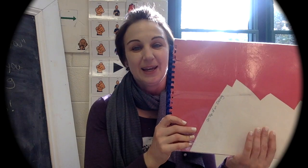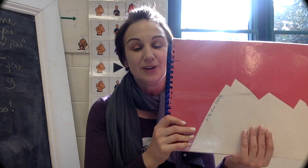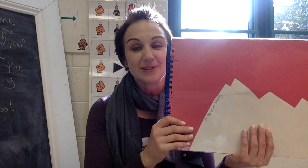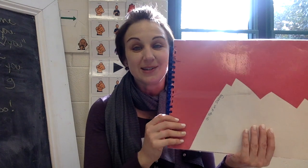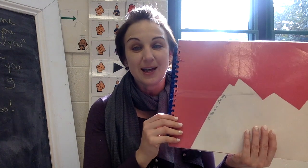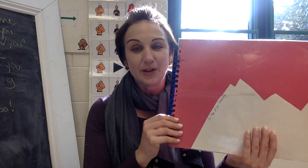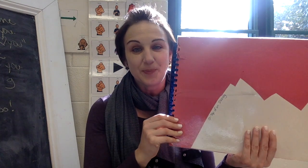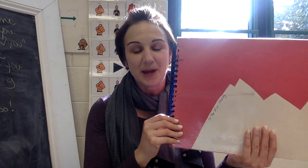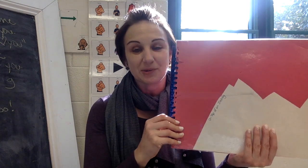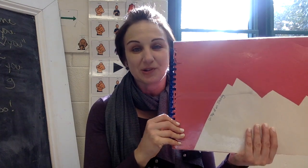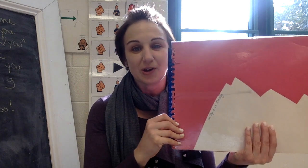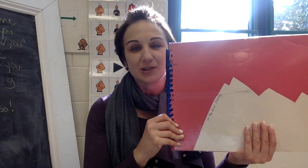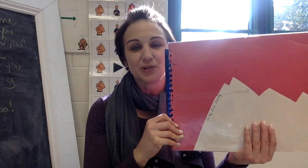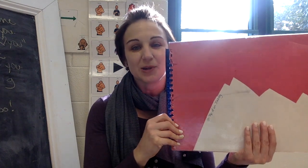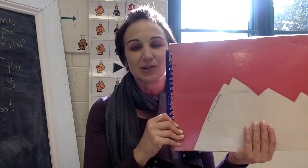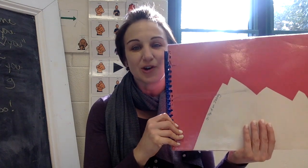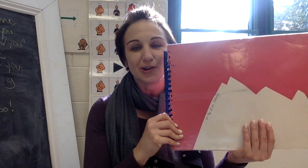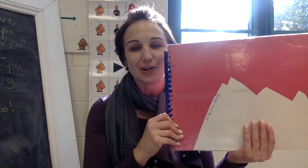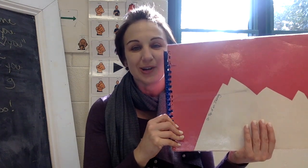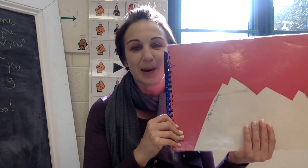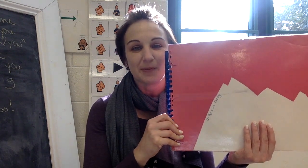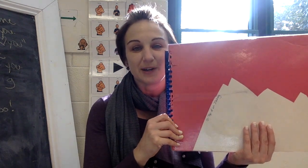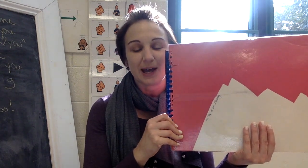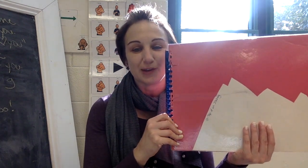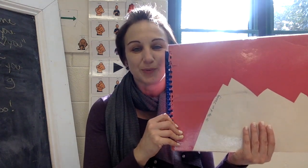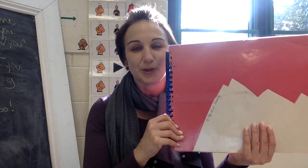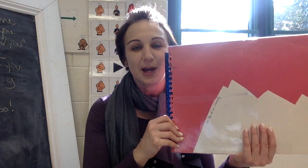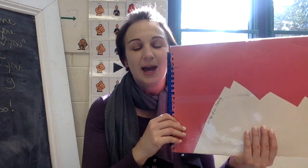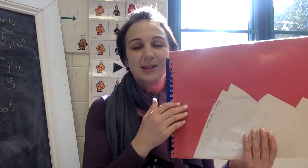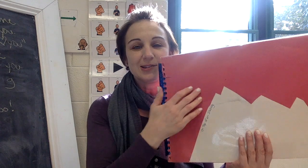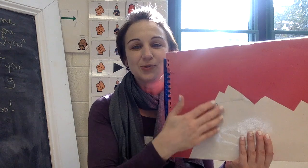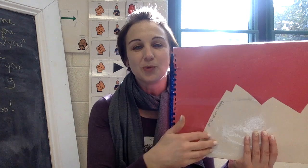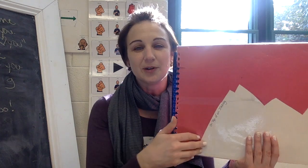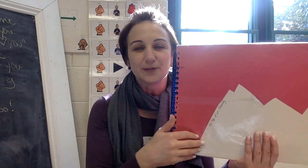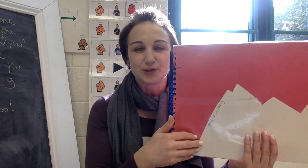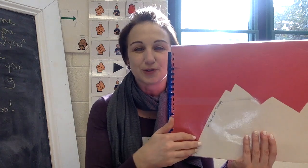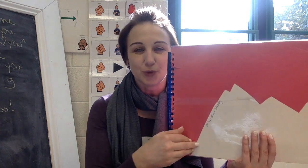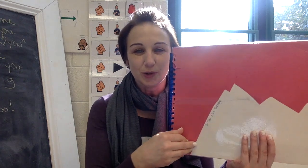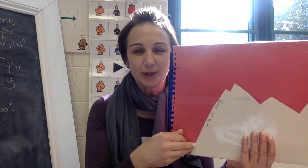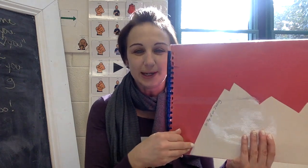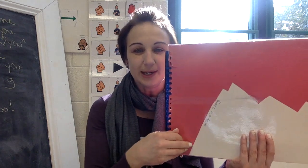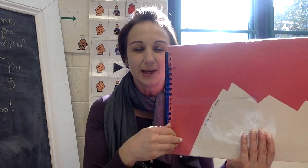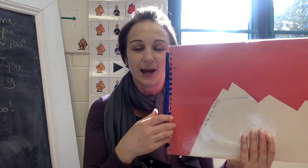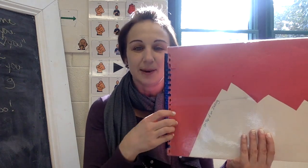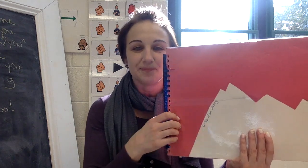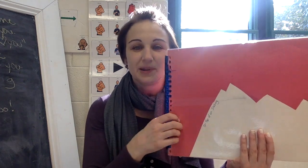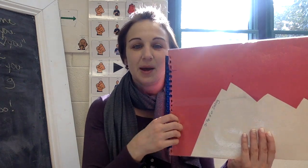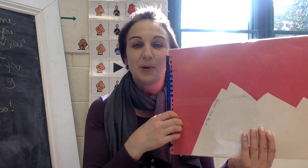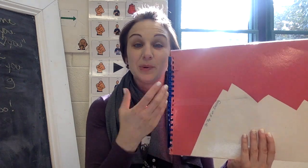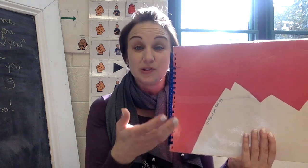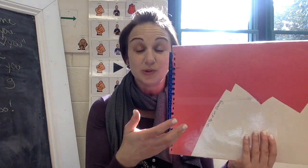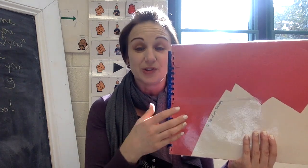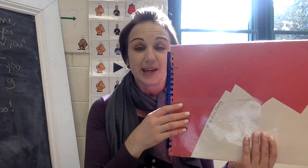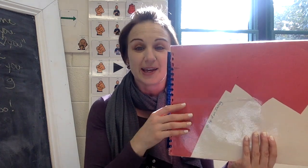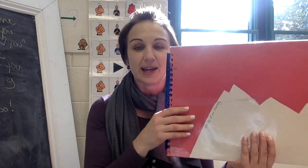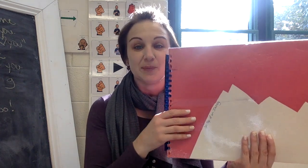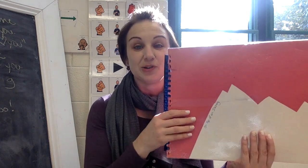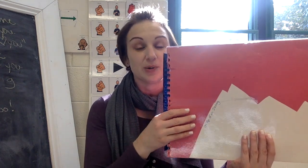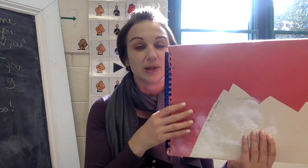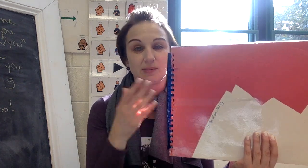Here's another penguin song. This one is called On Top of an Iceberg. This is more of a story, but we do sing it. And we do it